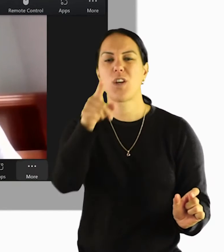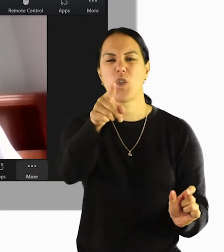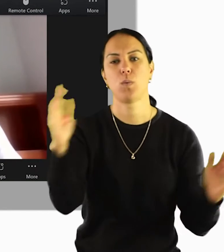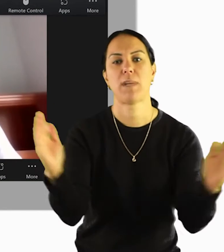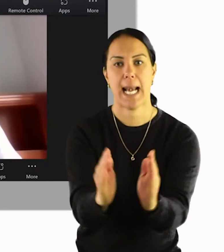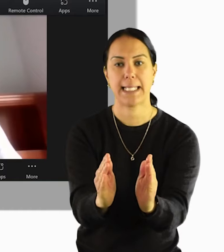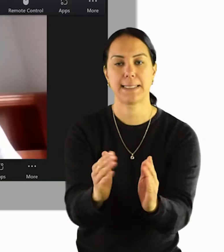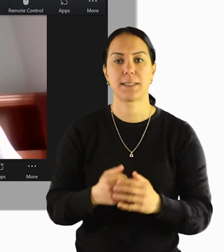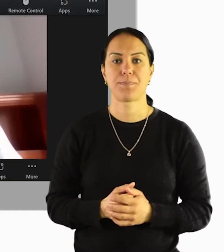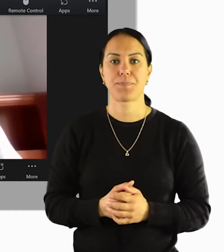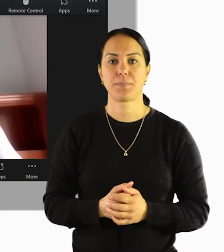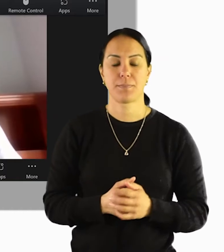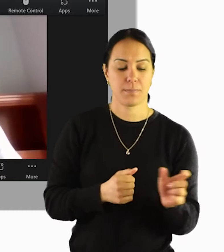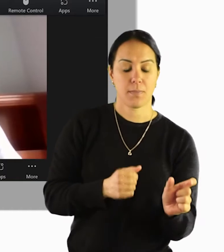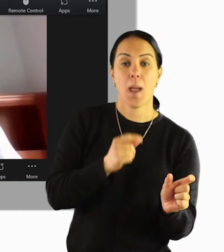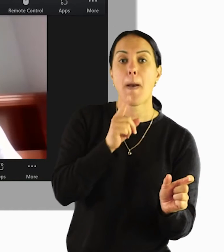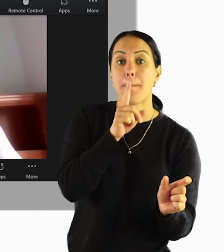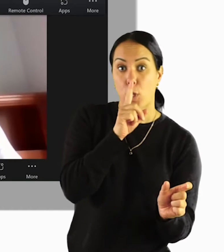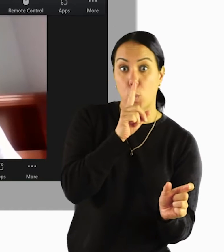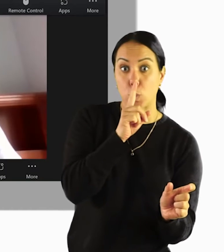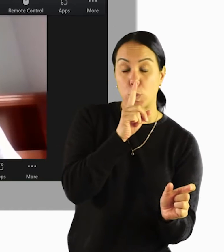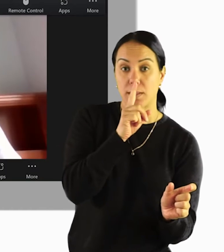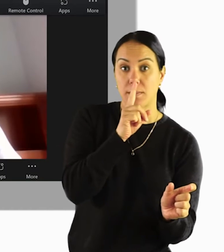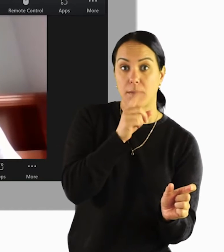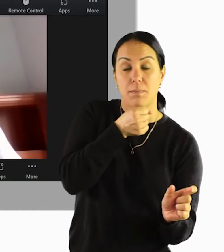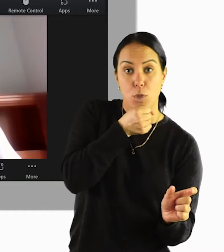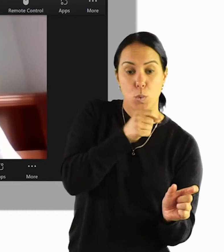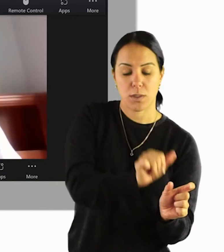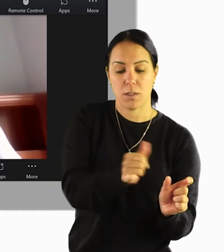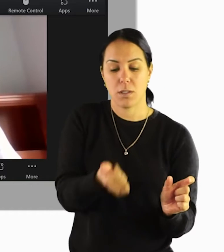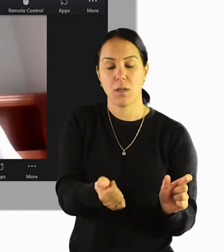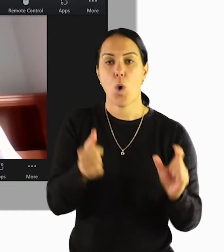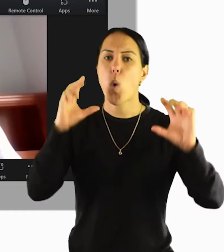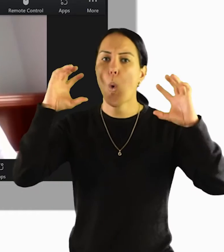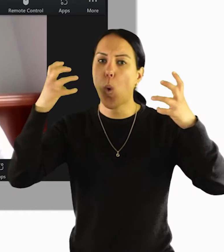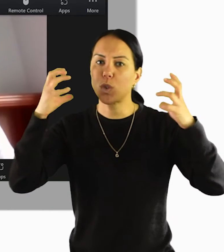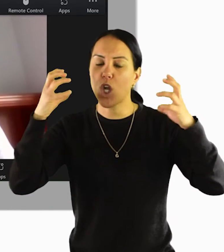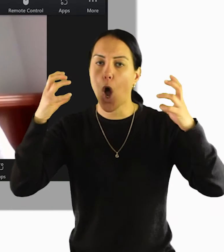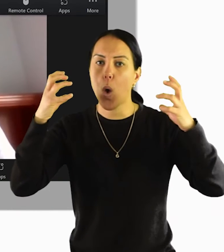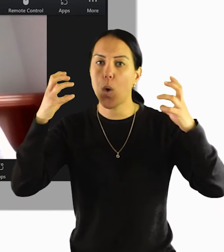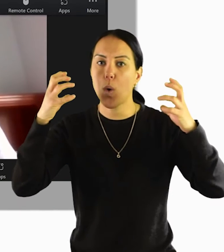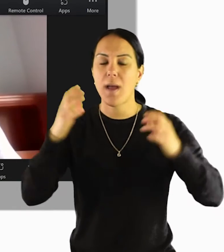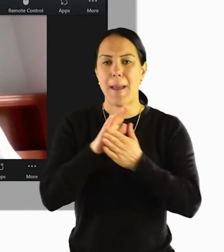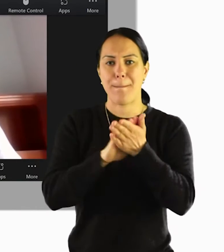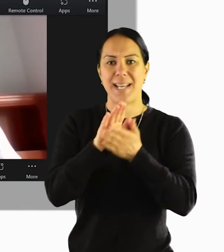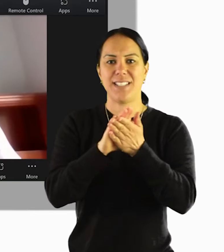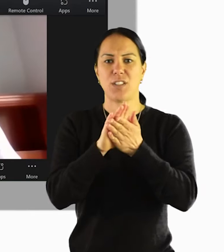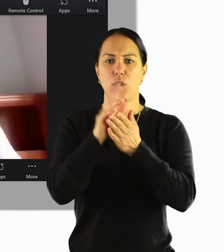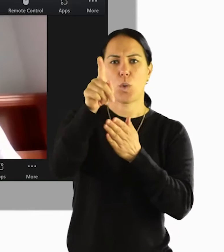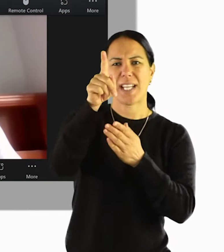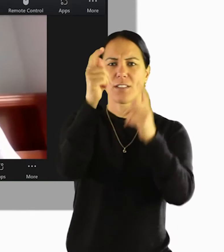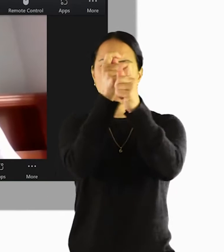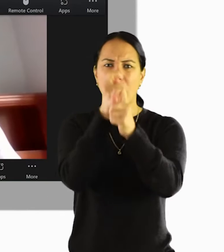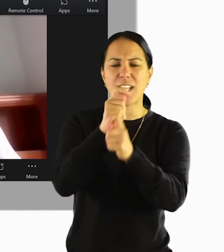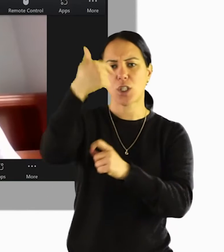you will see on your screen. You will have the mute button, the audio button and that gives you an opportunity